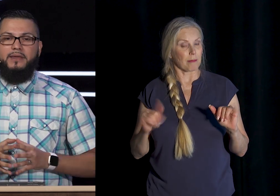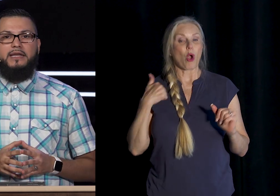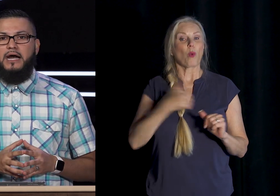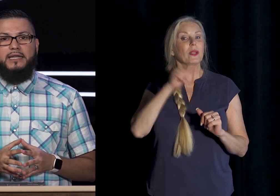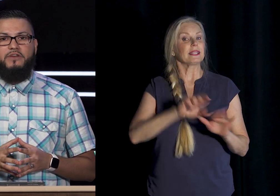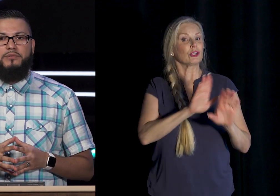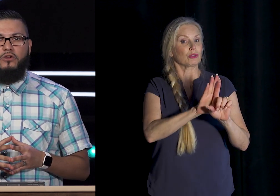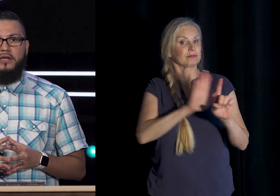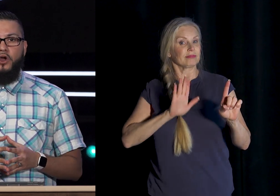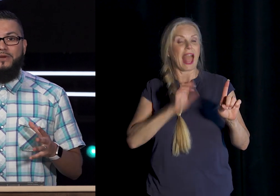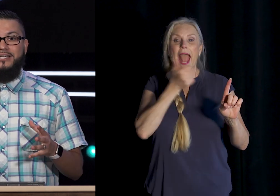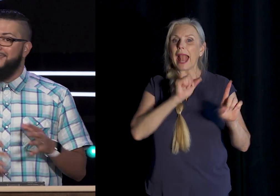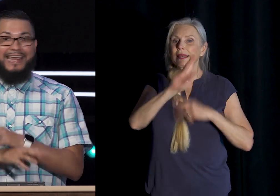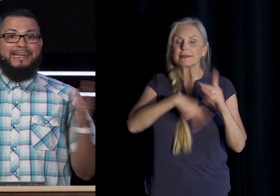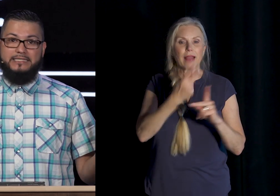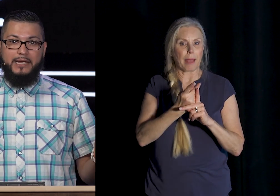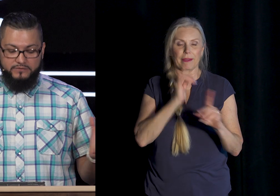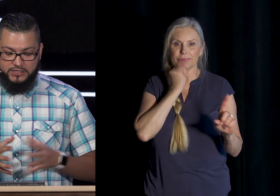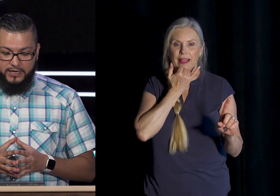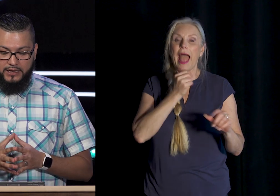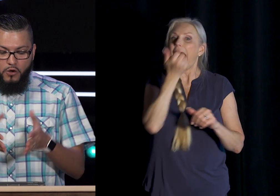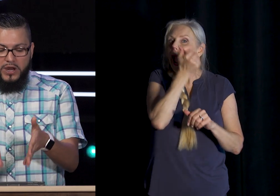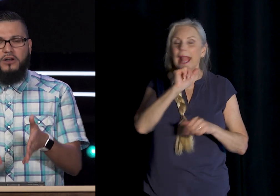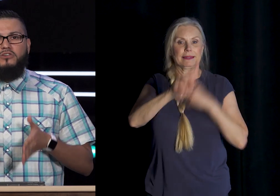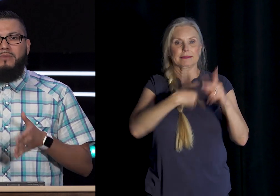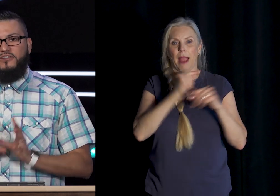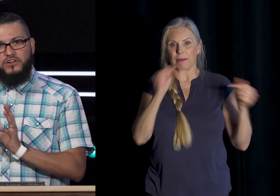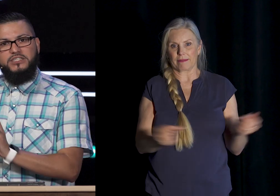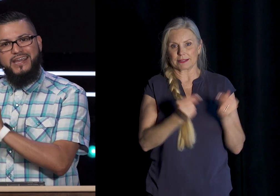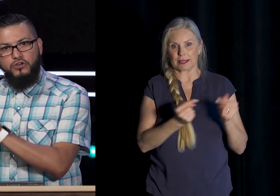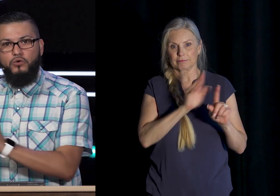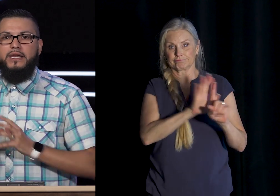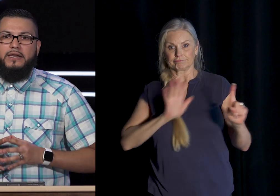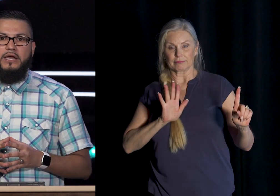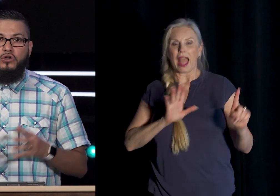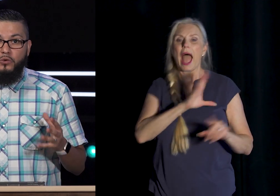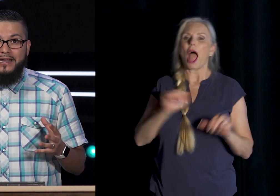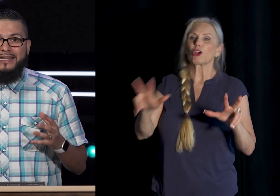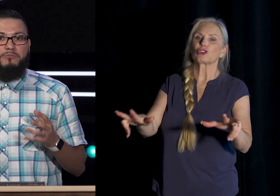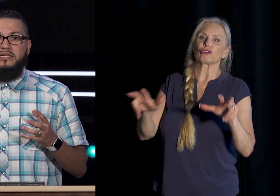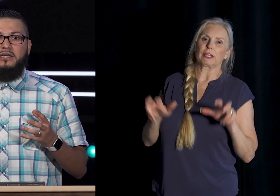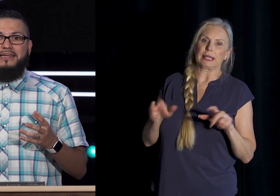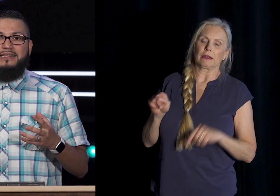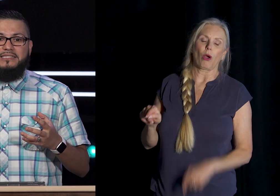any kind Of impurity Which is Any type of sin We also must Forsake greed Greed is basically This